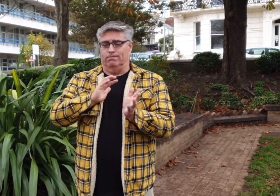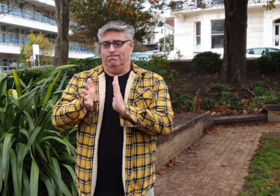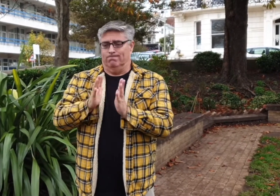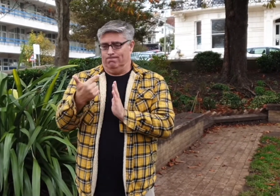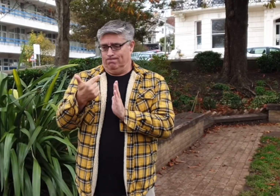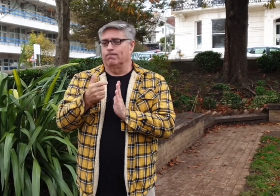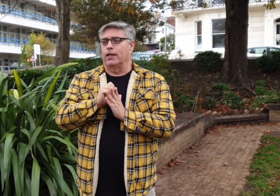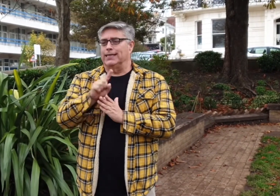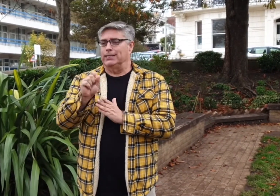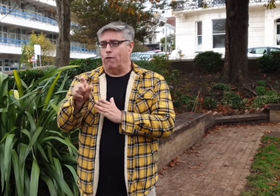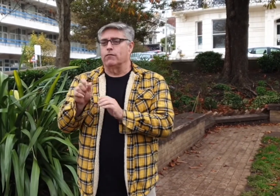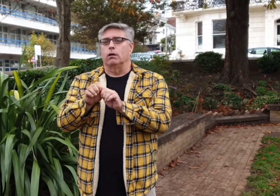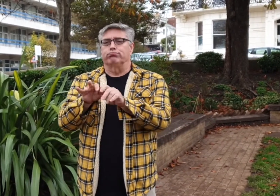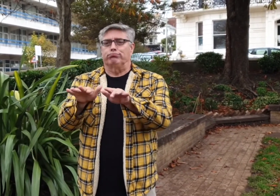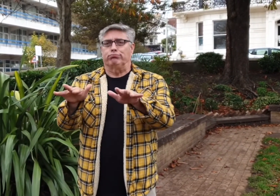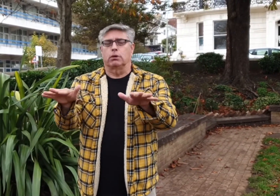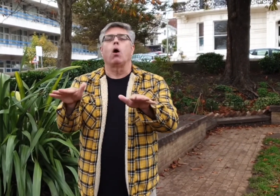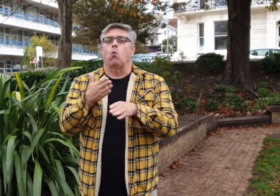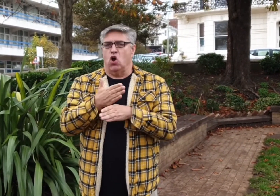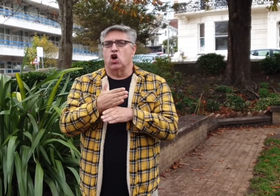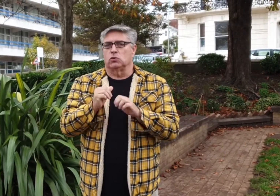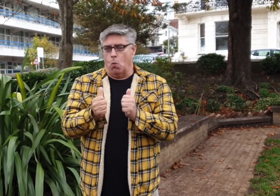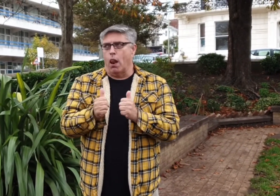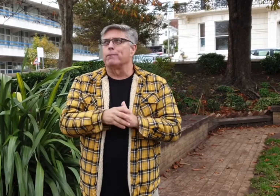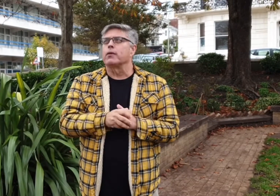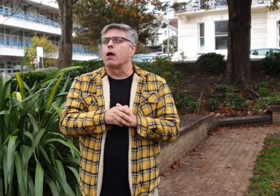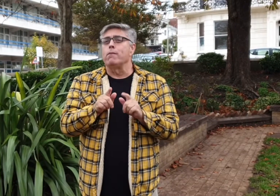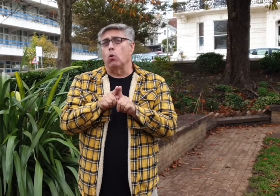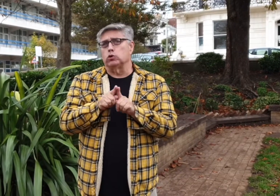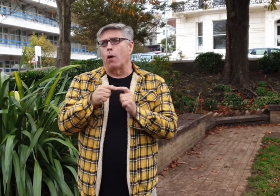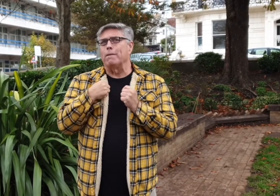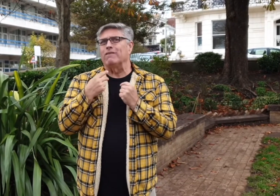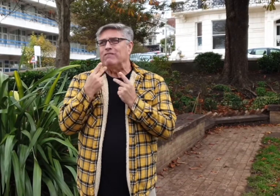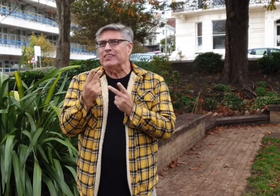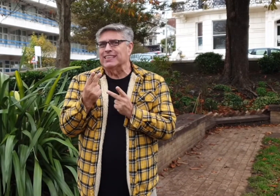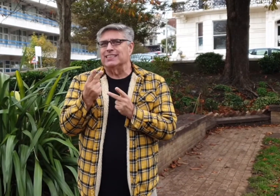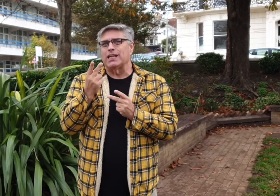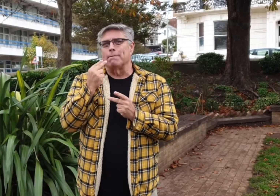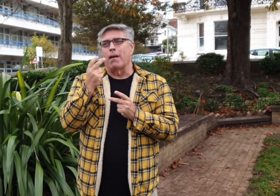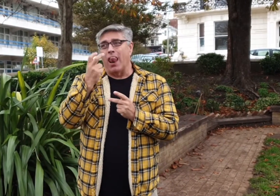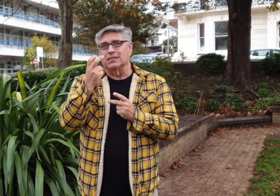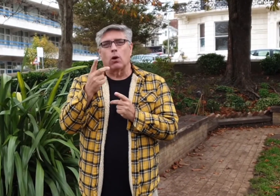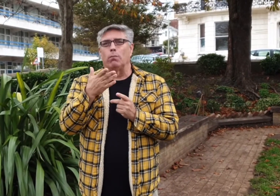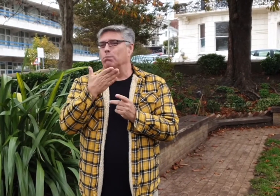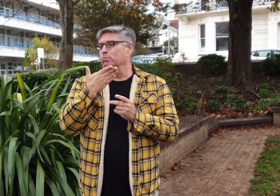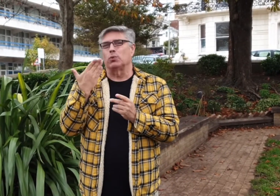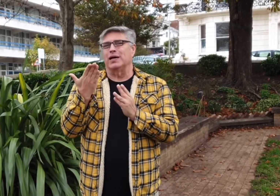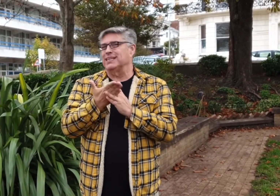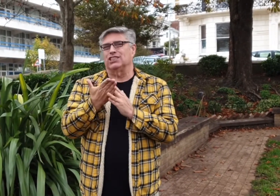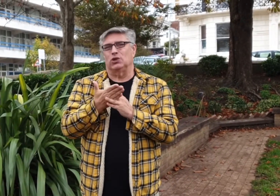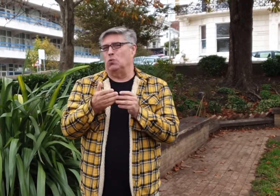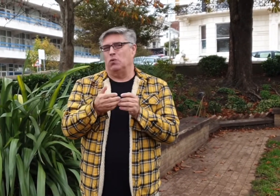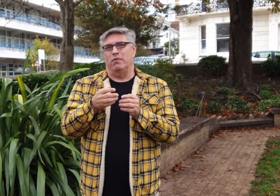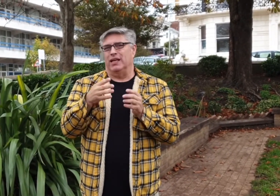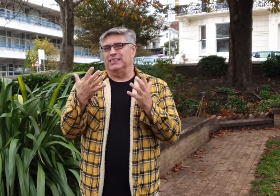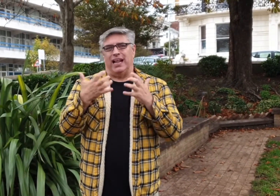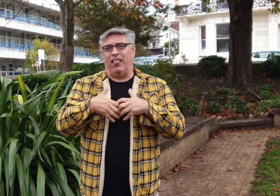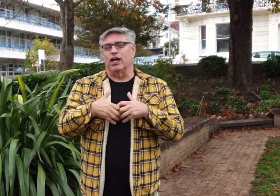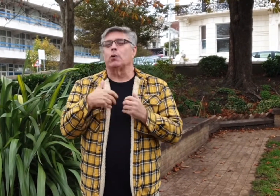staying in contact or making contact with people. So you need to be quite assertive in that way. With other